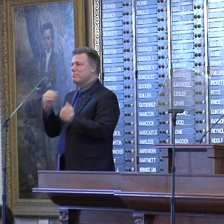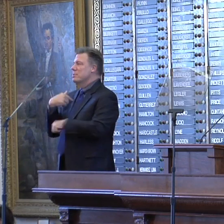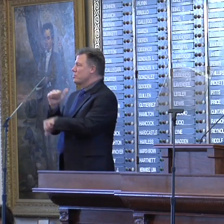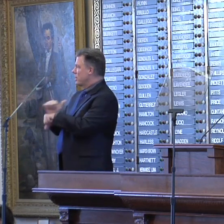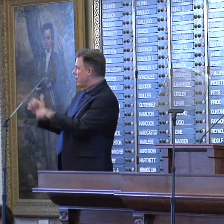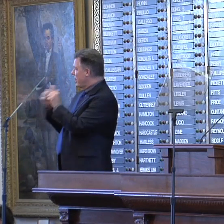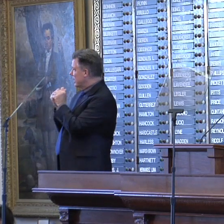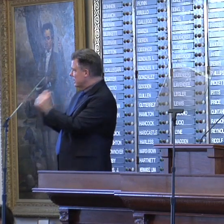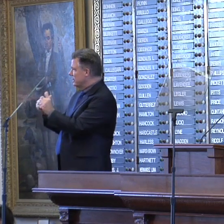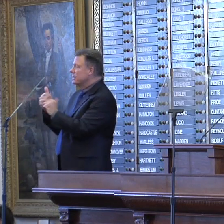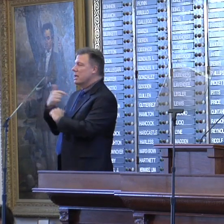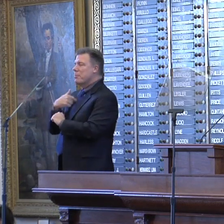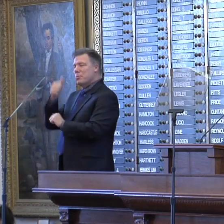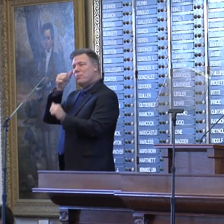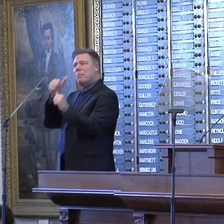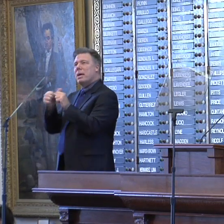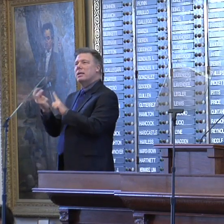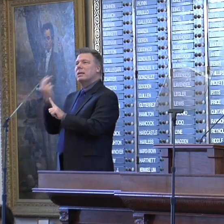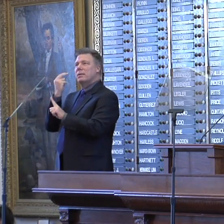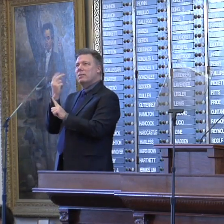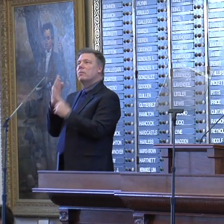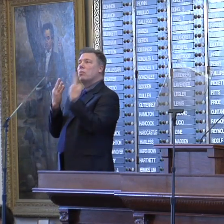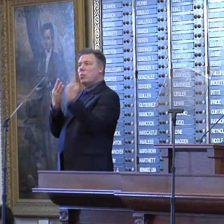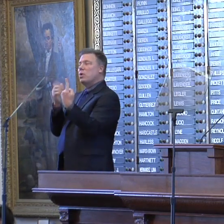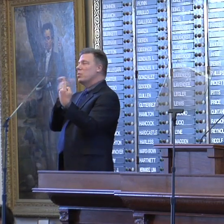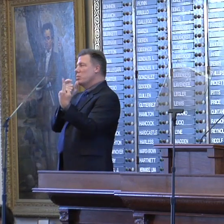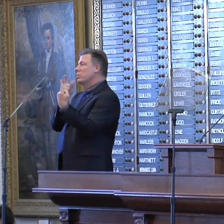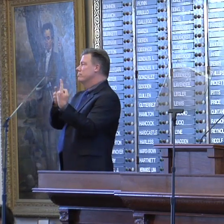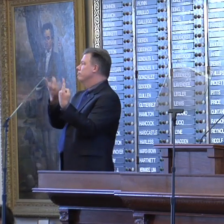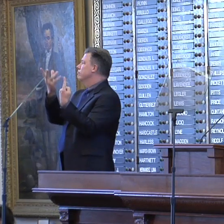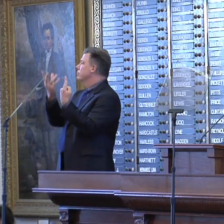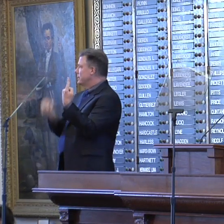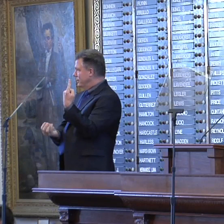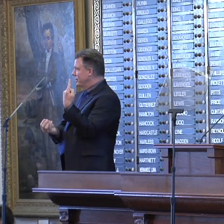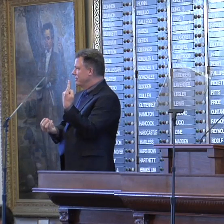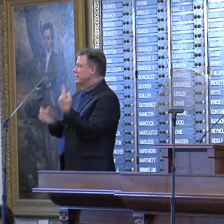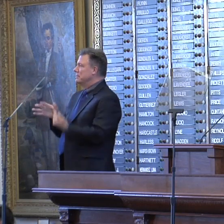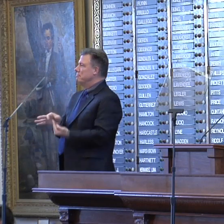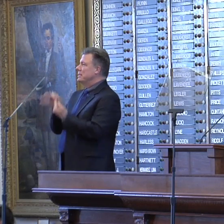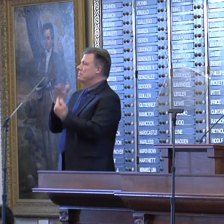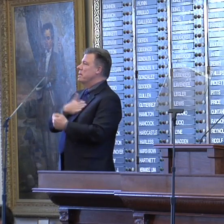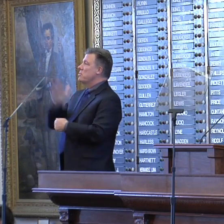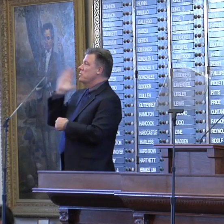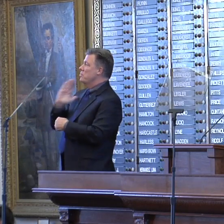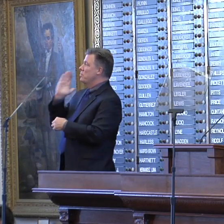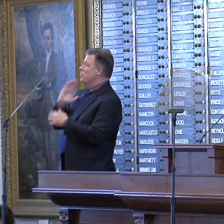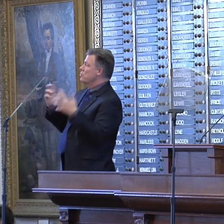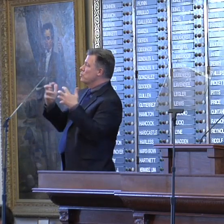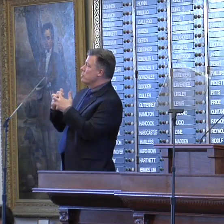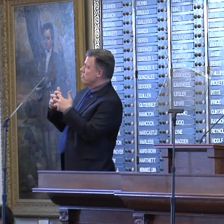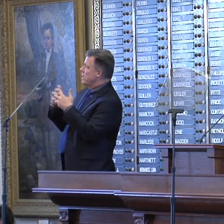I'm reminded of one of those who are no longer with us, especially my old roommate and